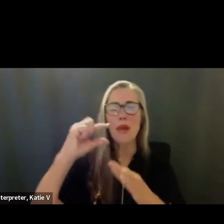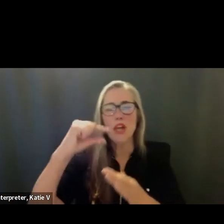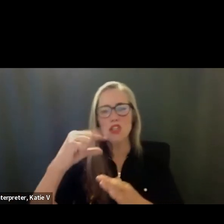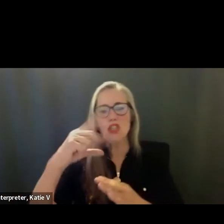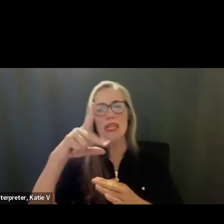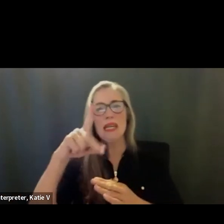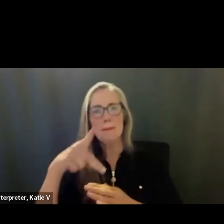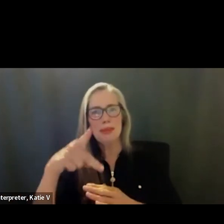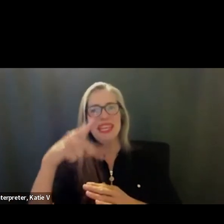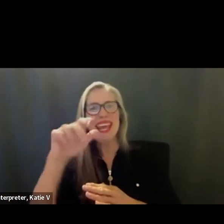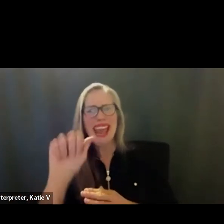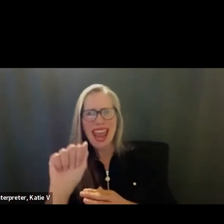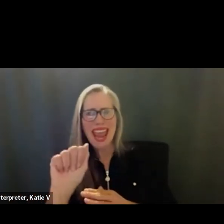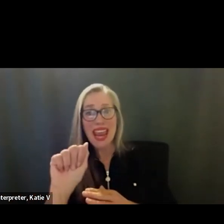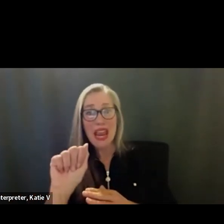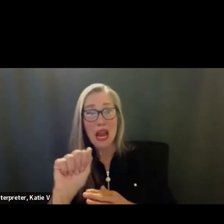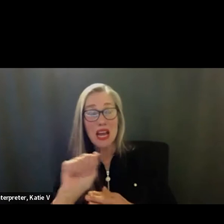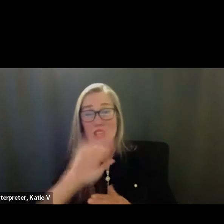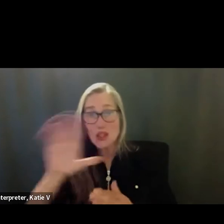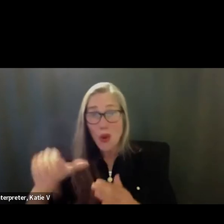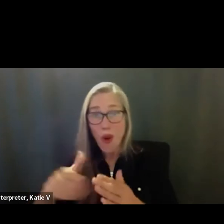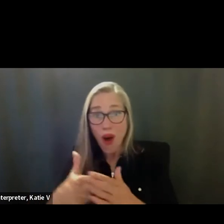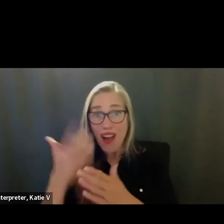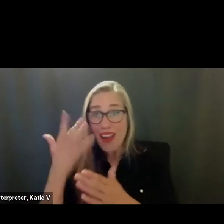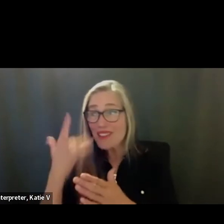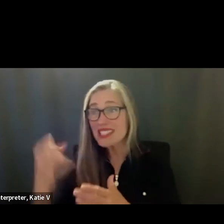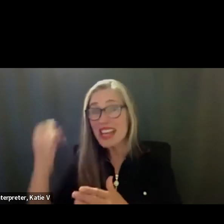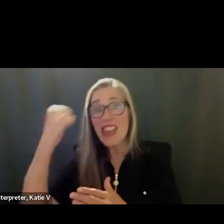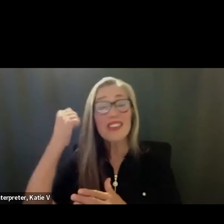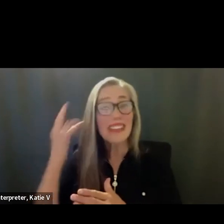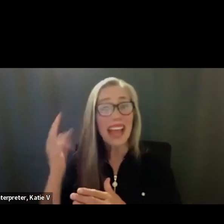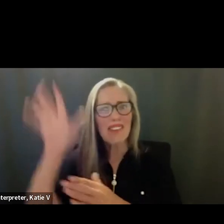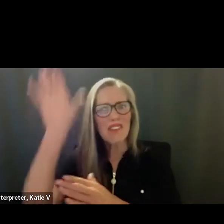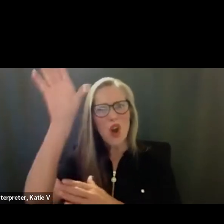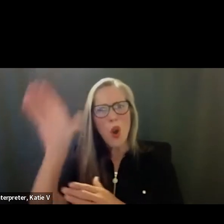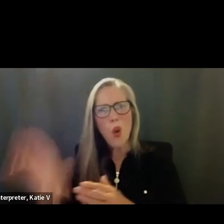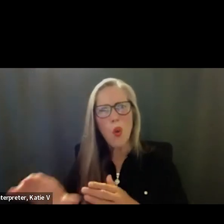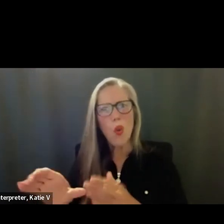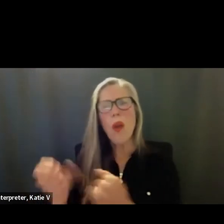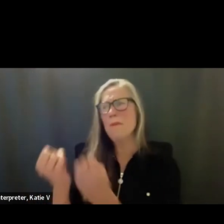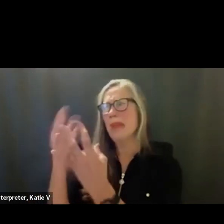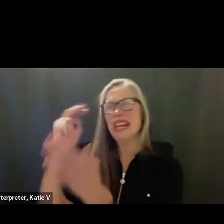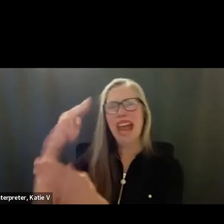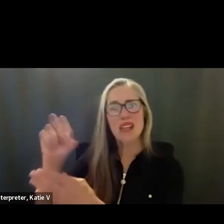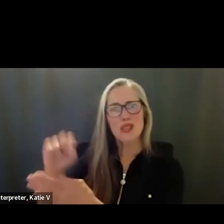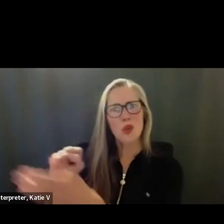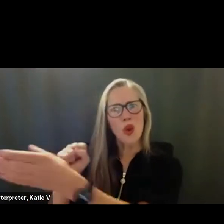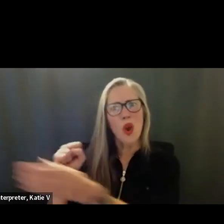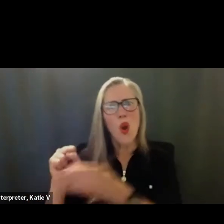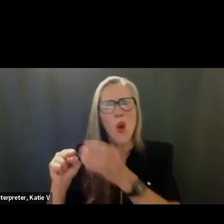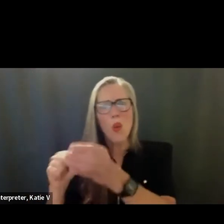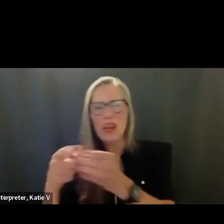that had six out of all of Southern California. We definitely have the top number. And this is them standing outside